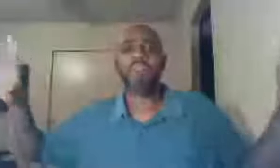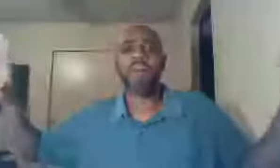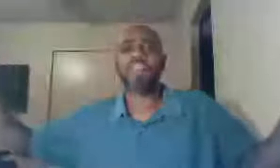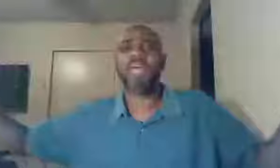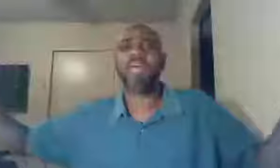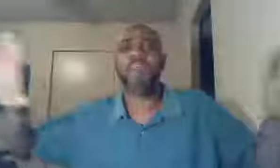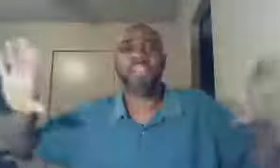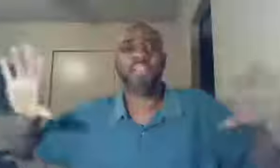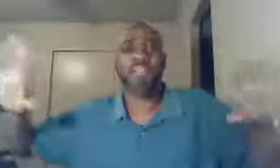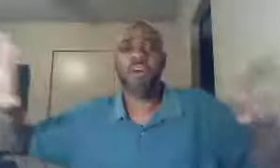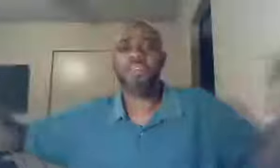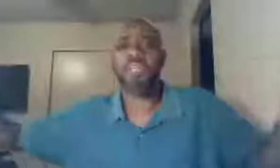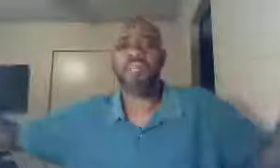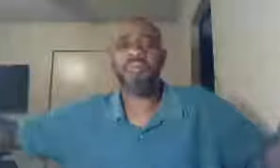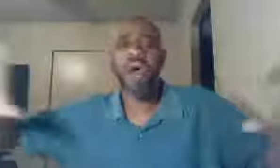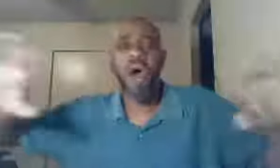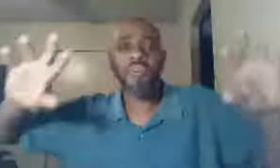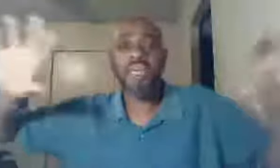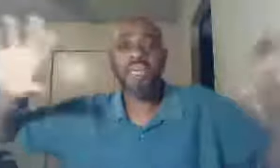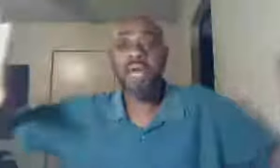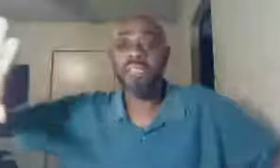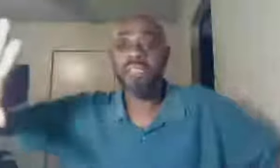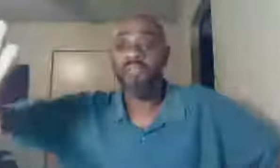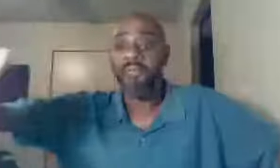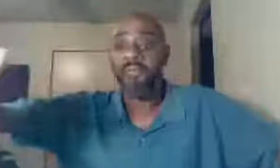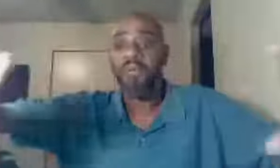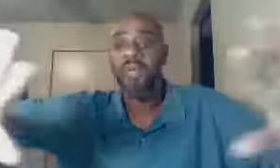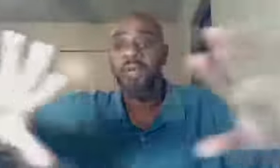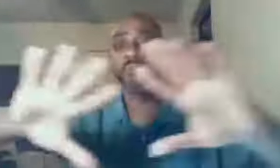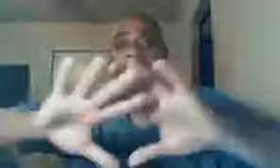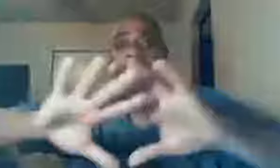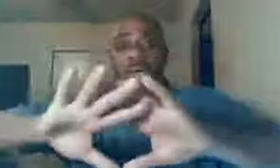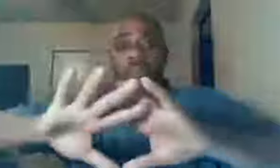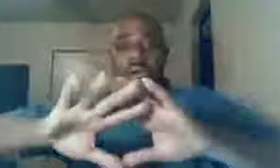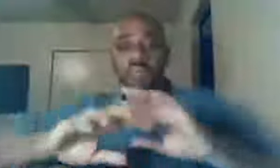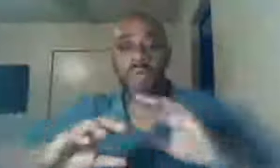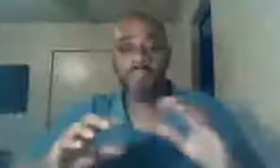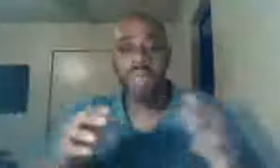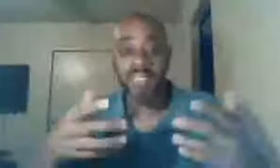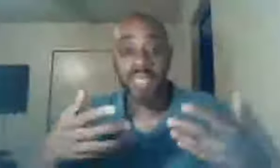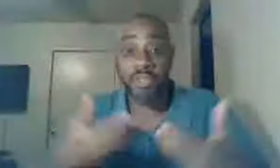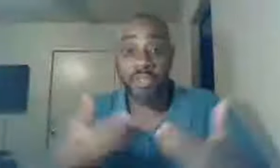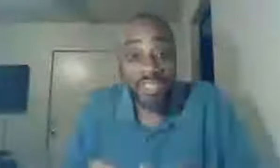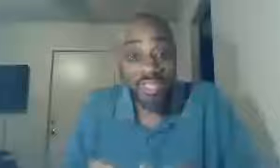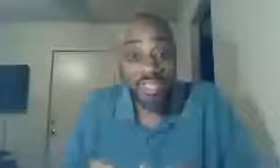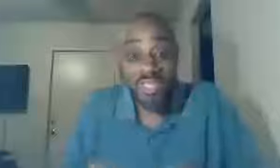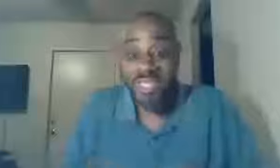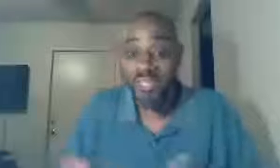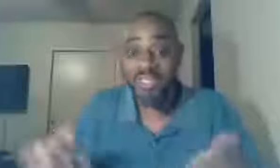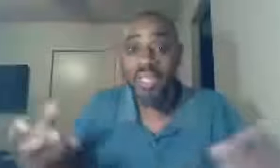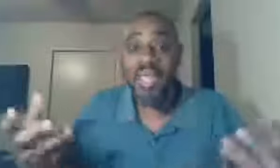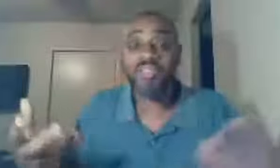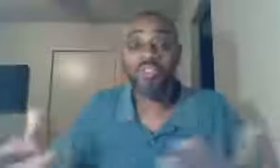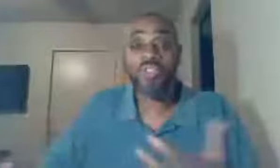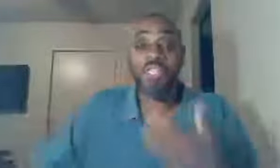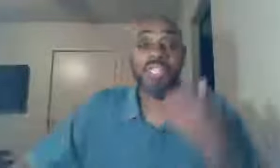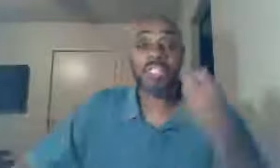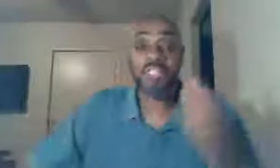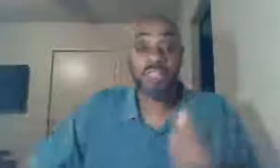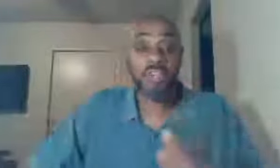about sacrifices, and all the stuff, all the accountings of people, bring that word right back together, in Jesus, and so Jesus, and the